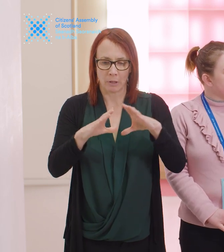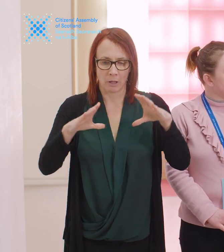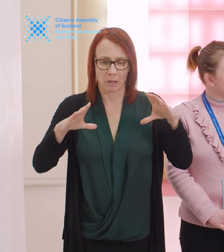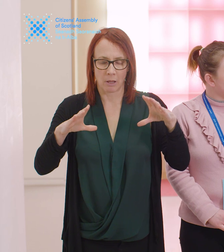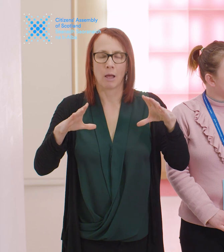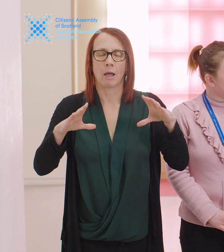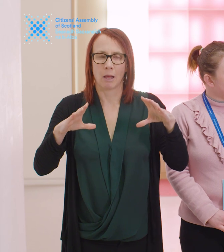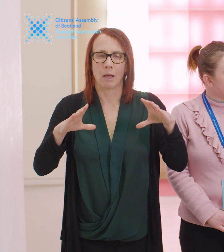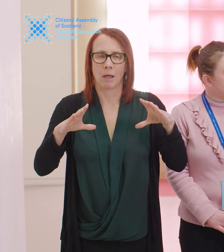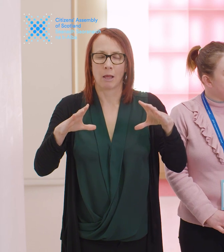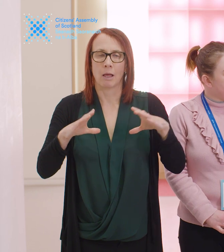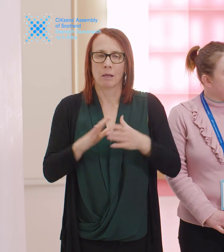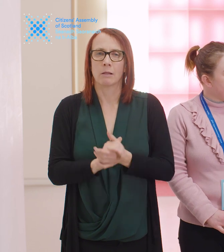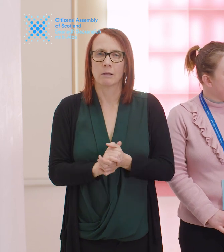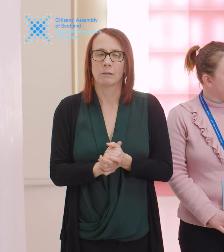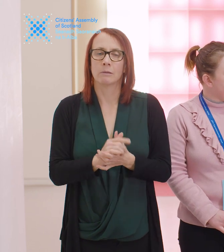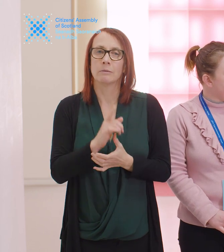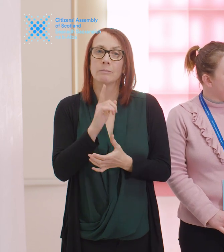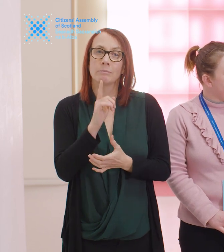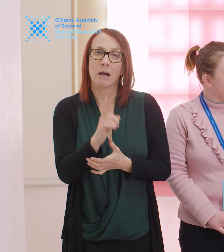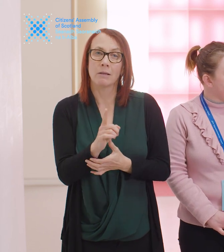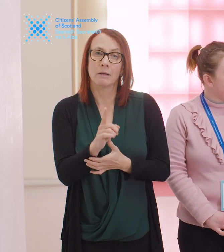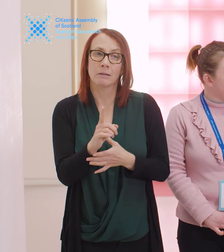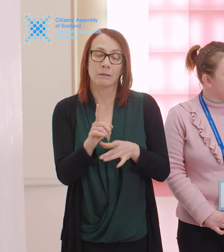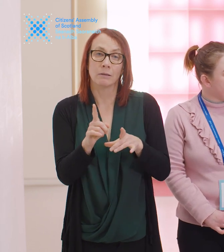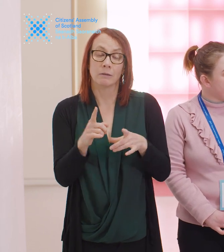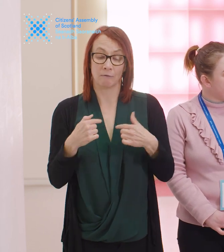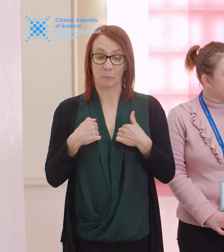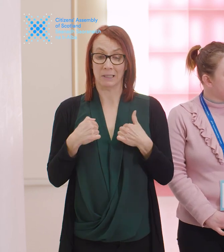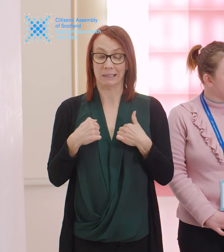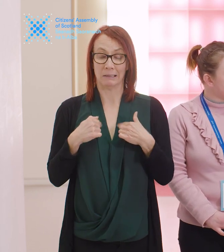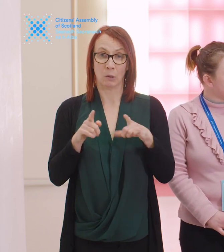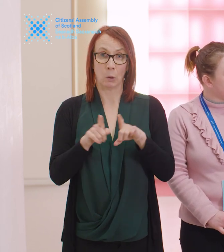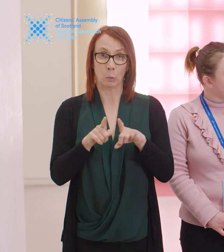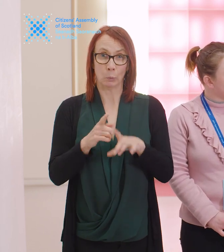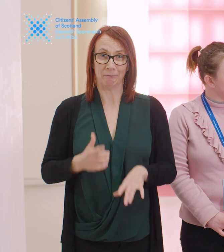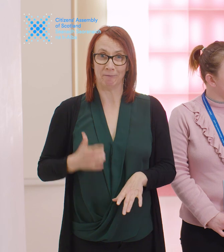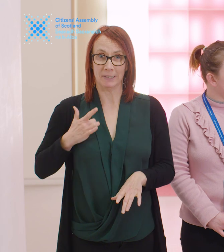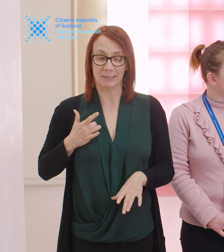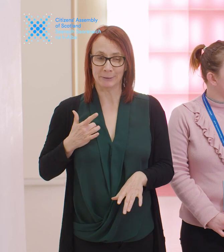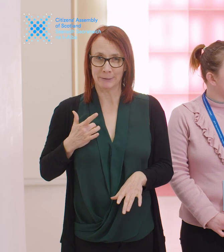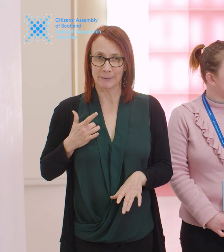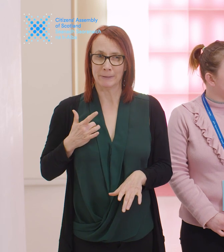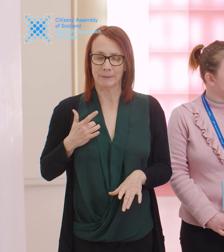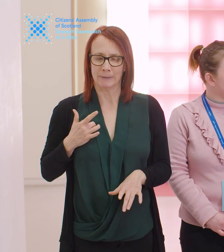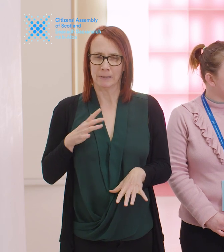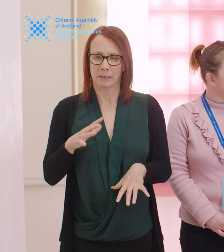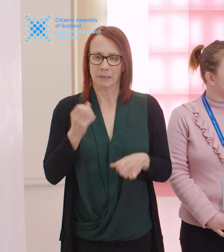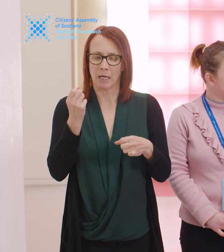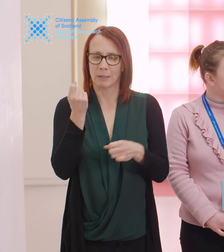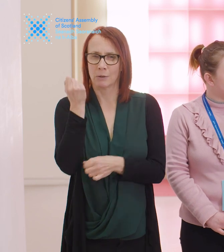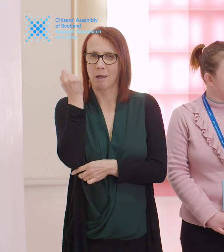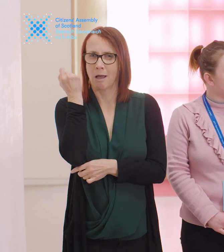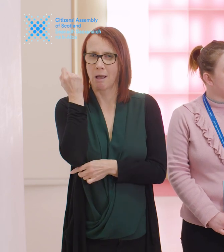I think we are being given that but we're also, for me, I'm starting to feel that I'm getting an understanding of